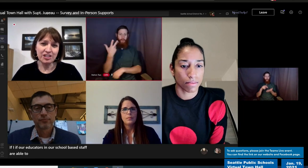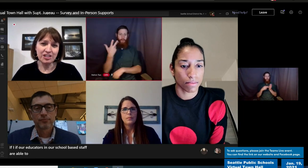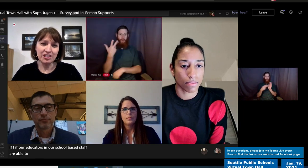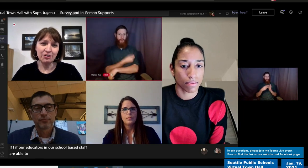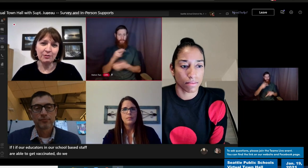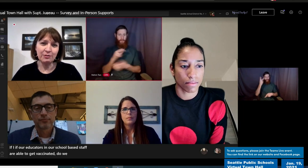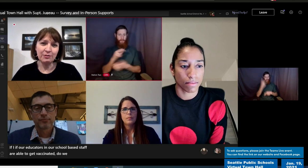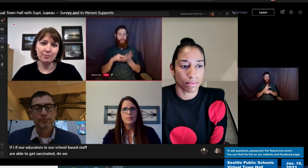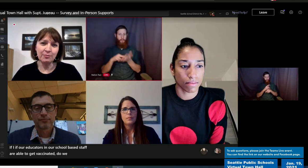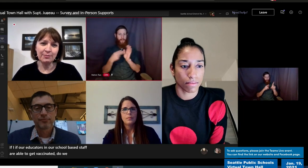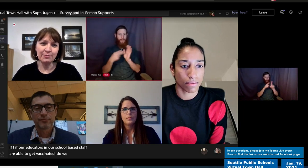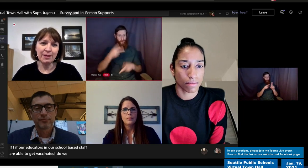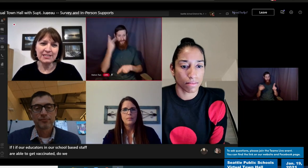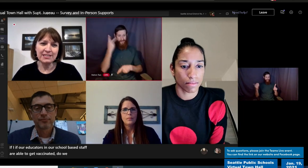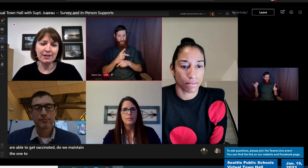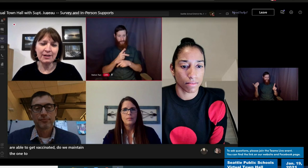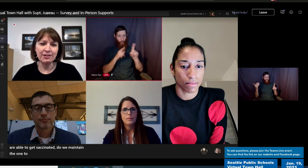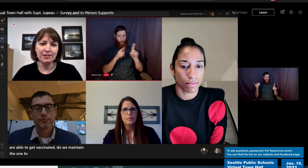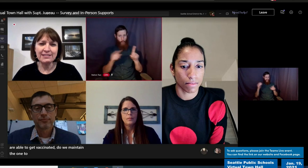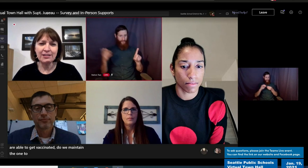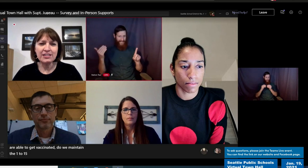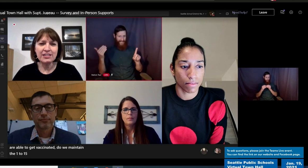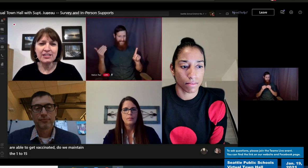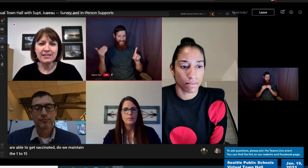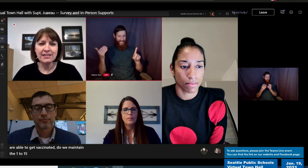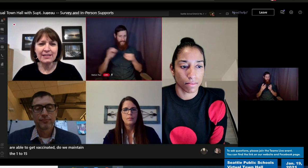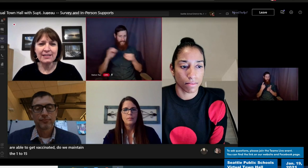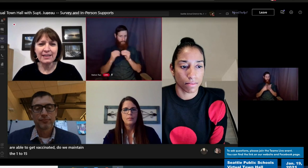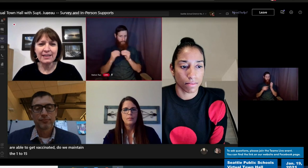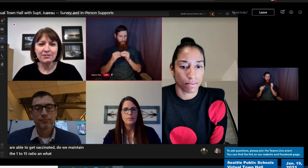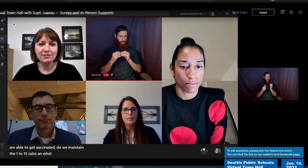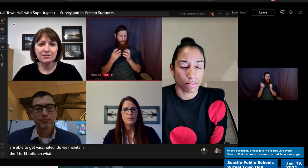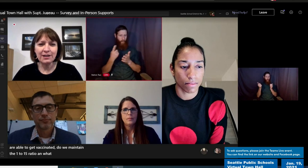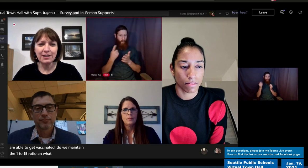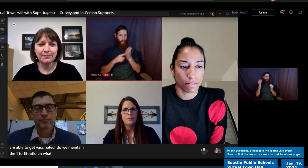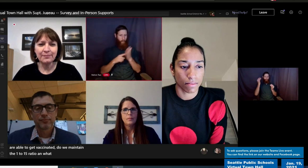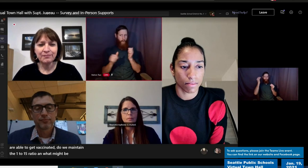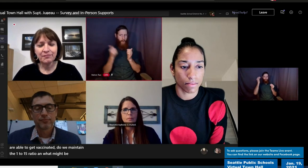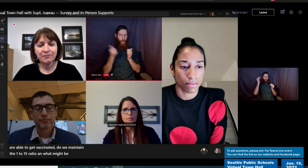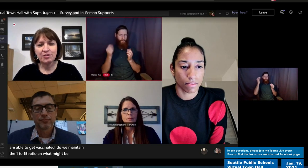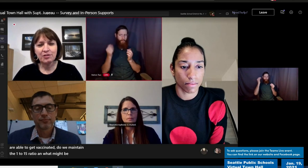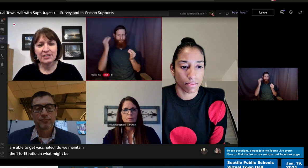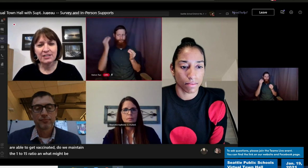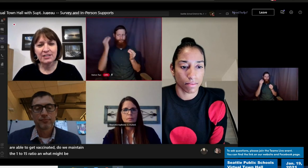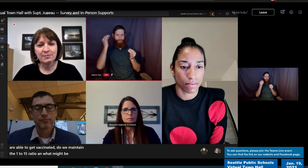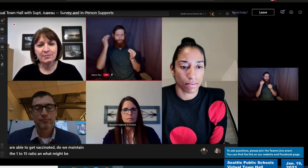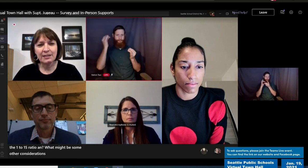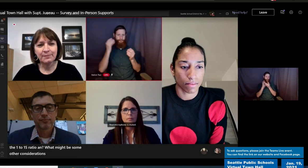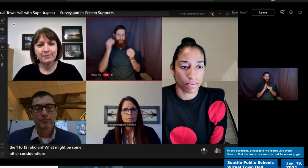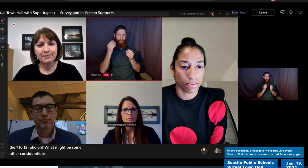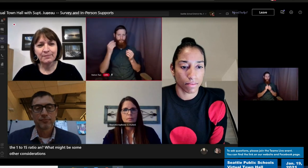and what might be some other considerations that we take into into our decision making?